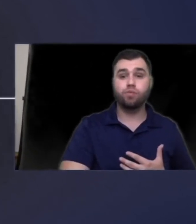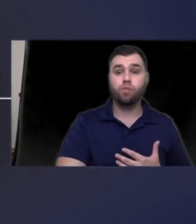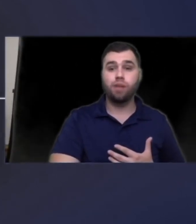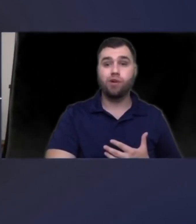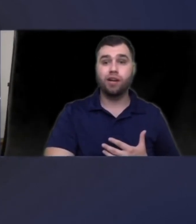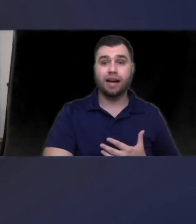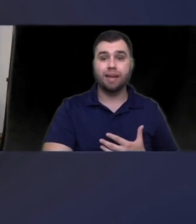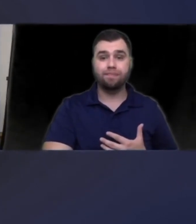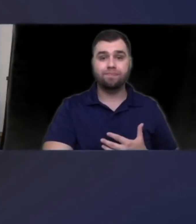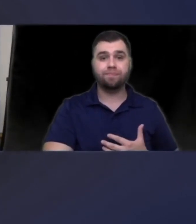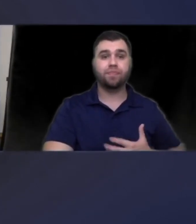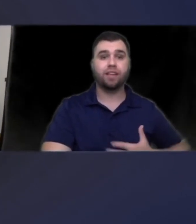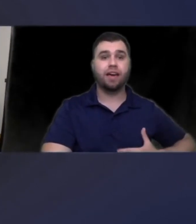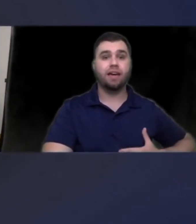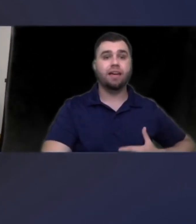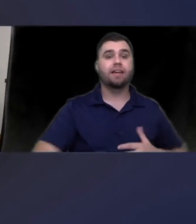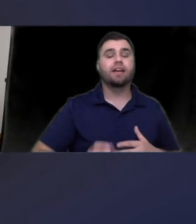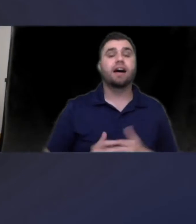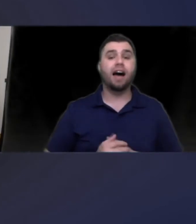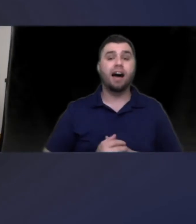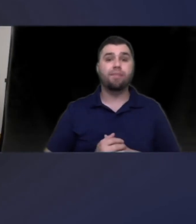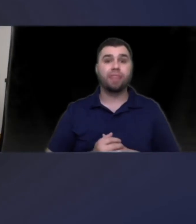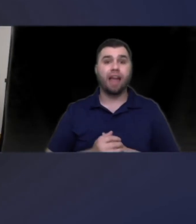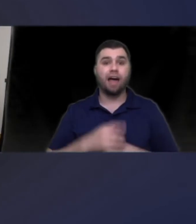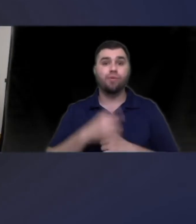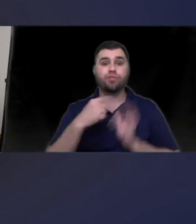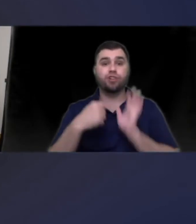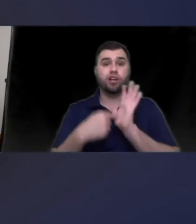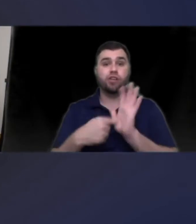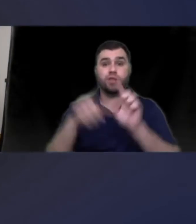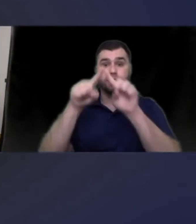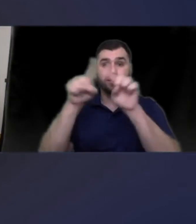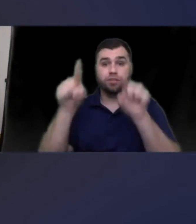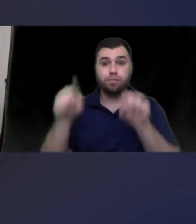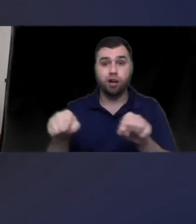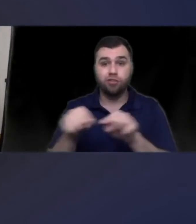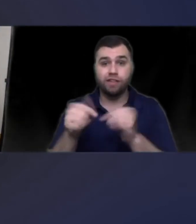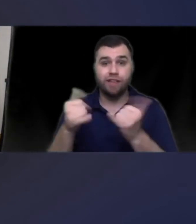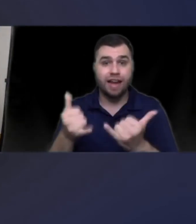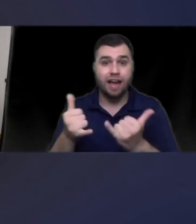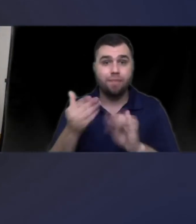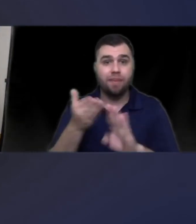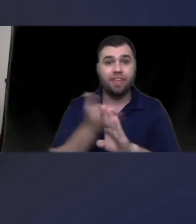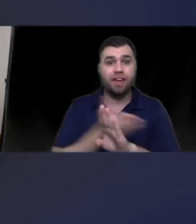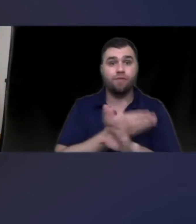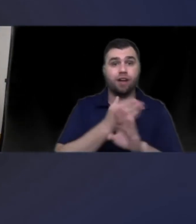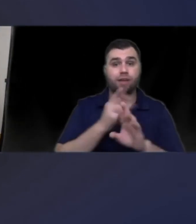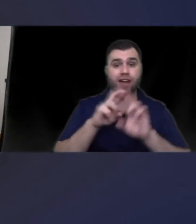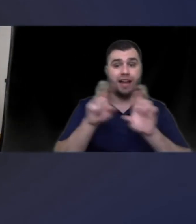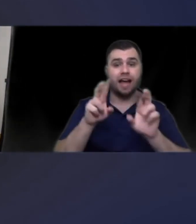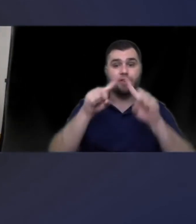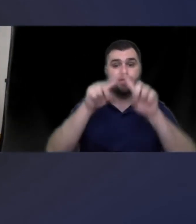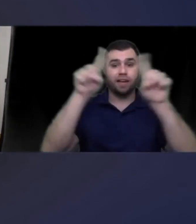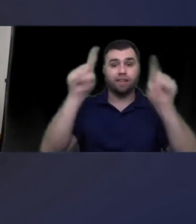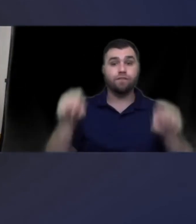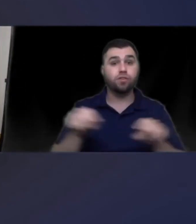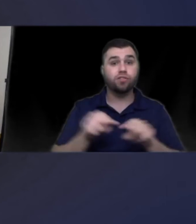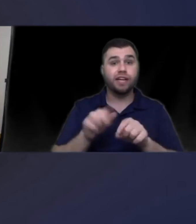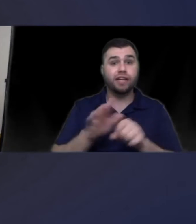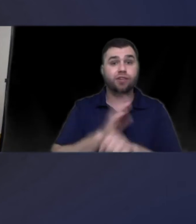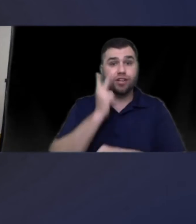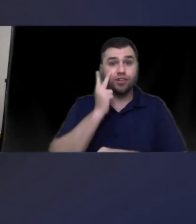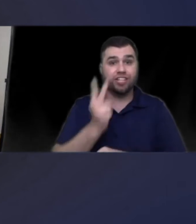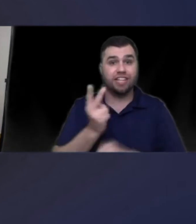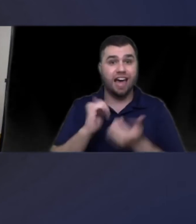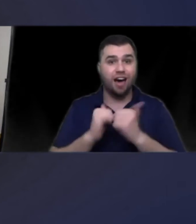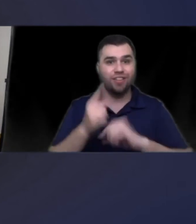just one more time okay I will show you with a little small screen right now but then when I'm ready I will make it full screen